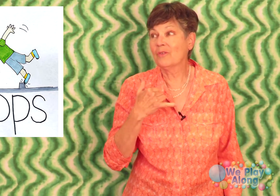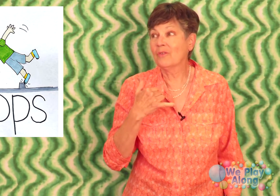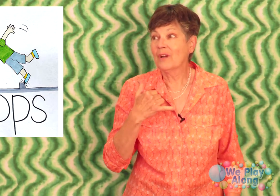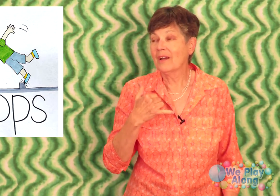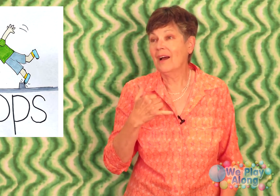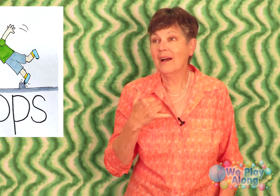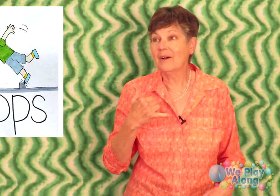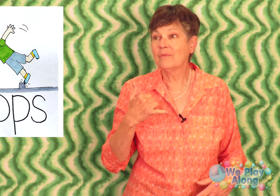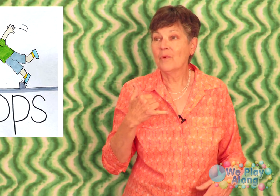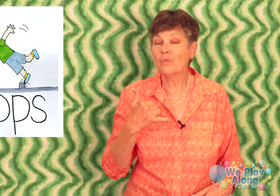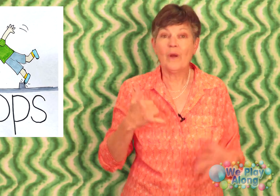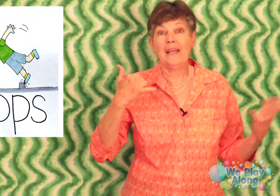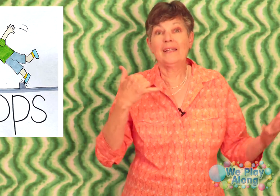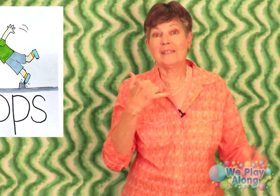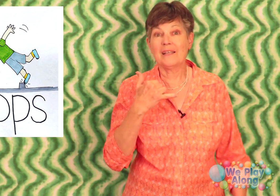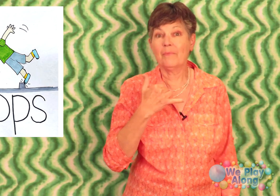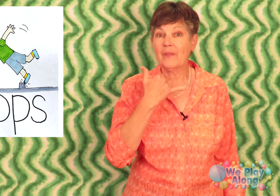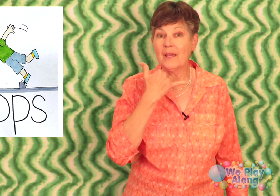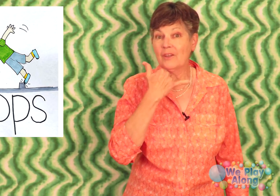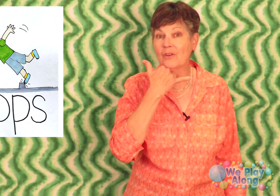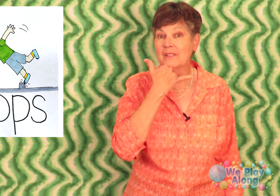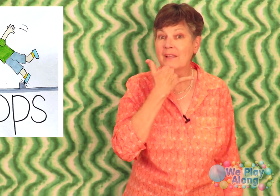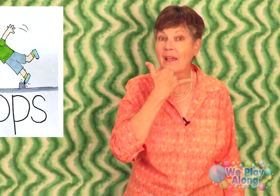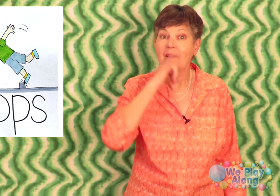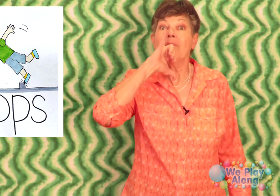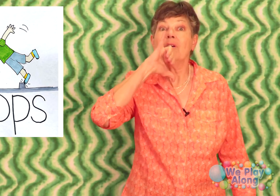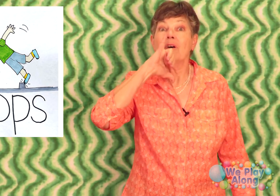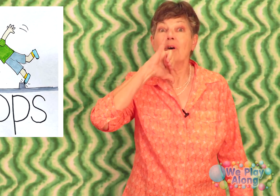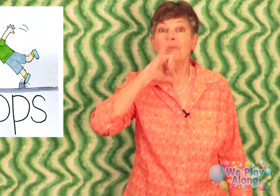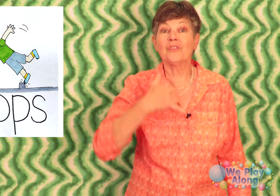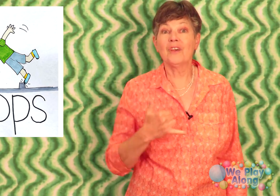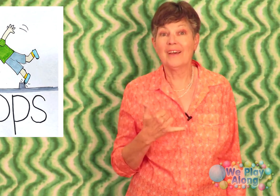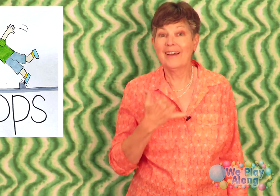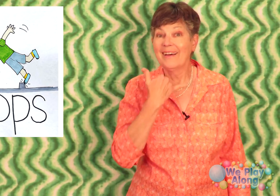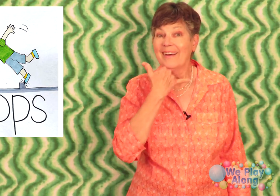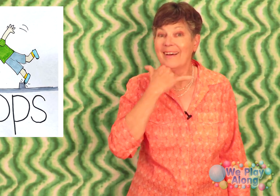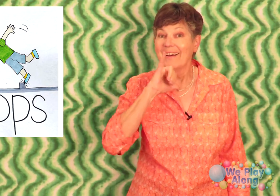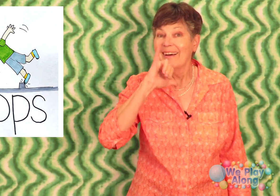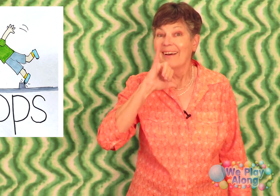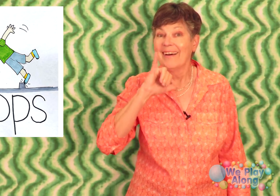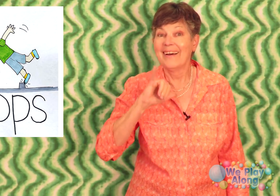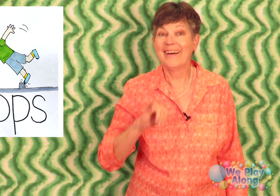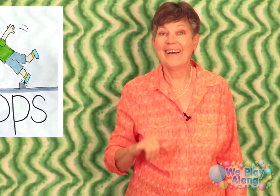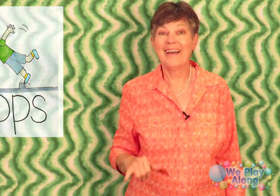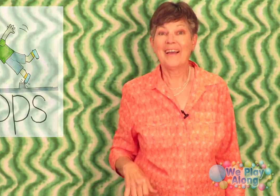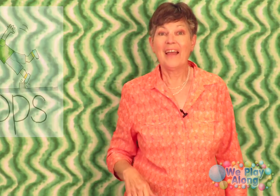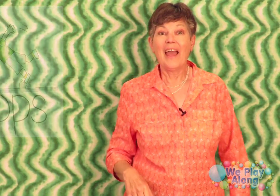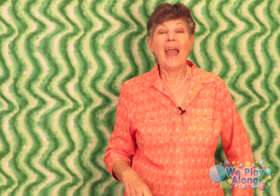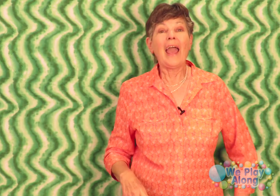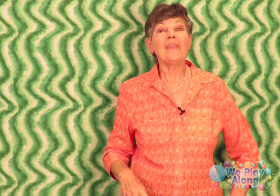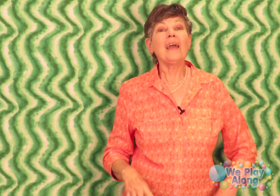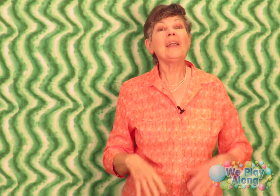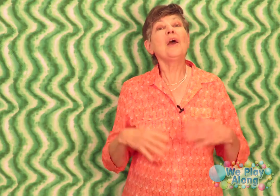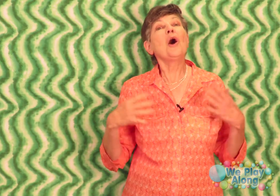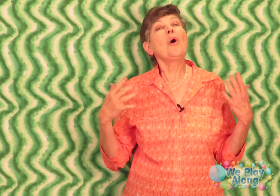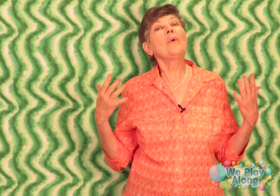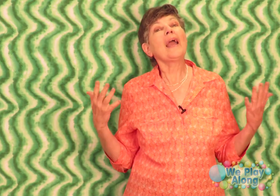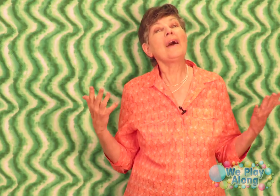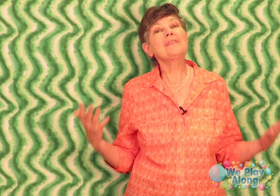run into something and you could say oops and then we have